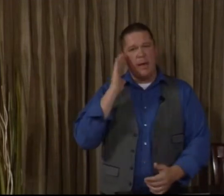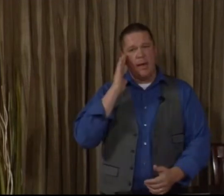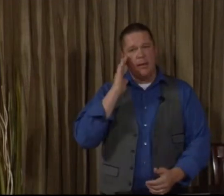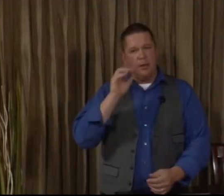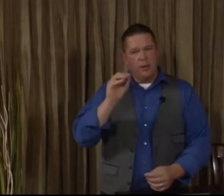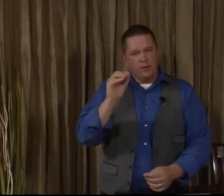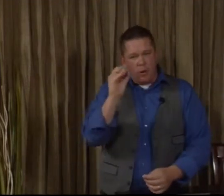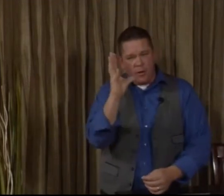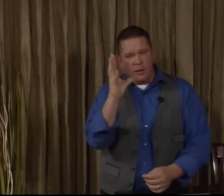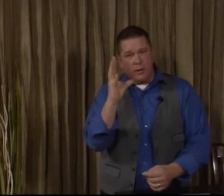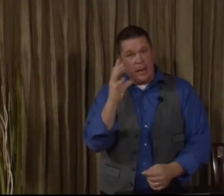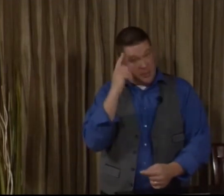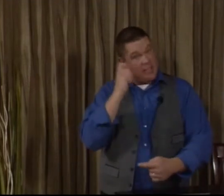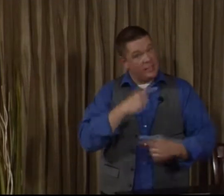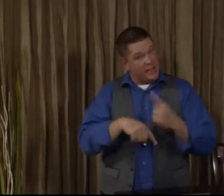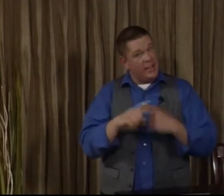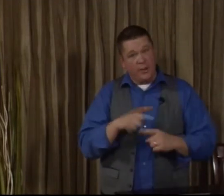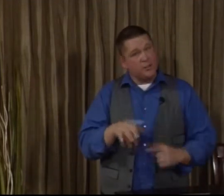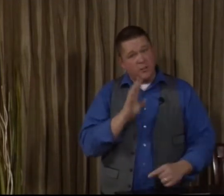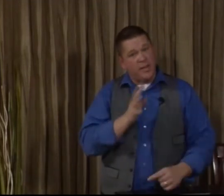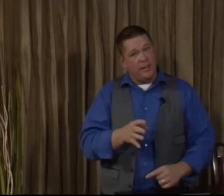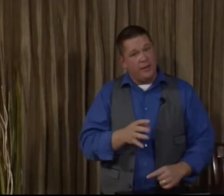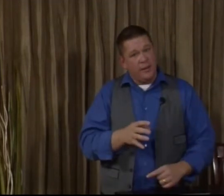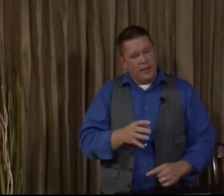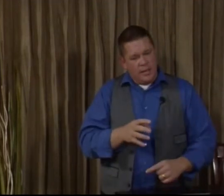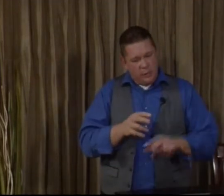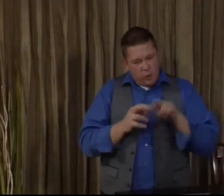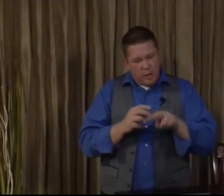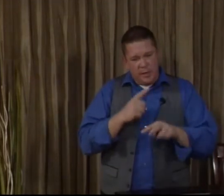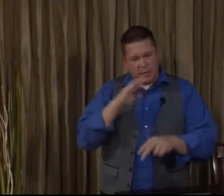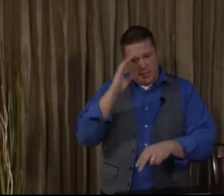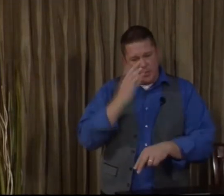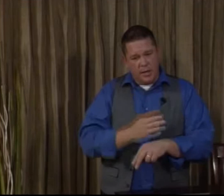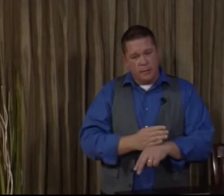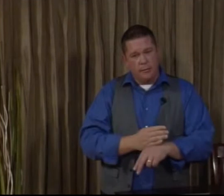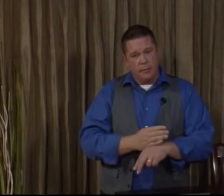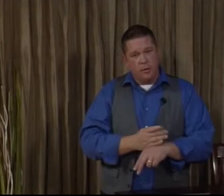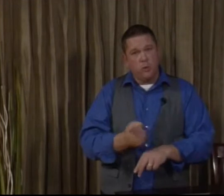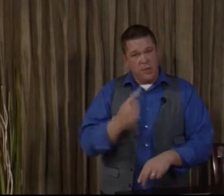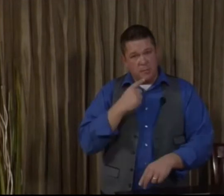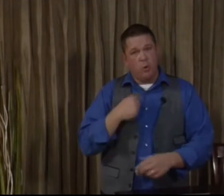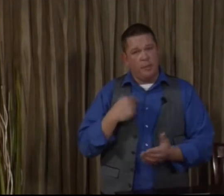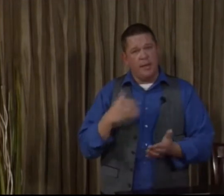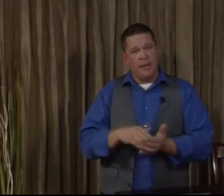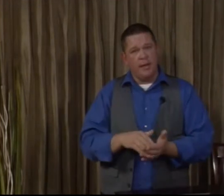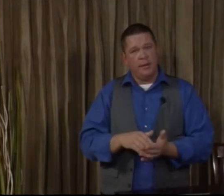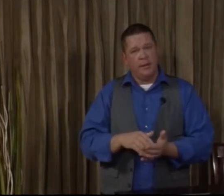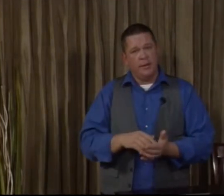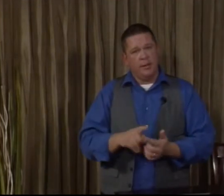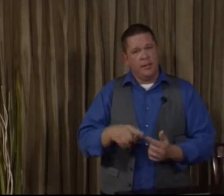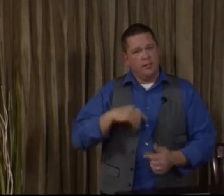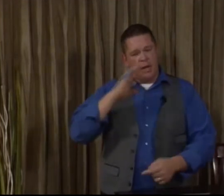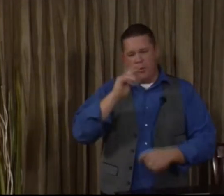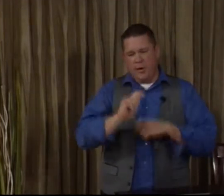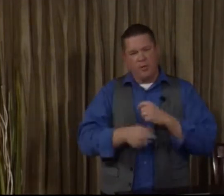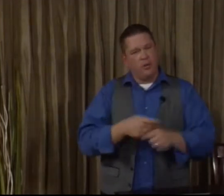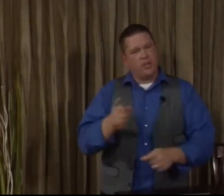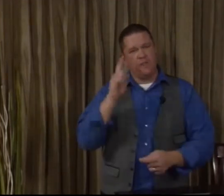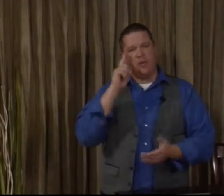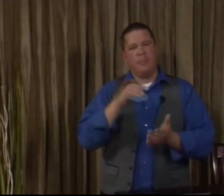bed, turn on the little lamp because he had a sign. couldn't just speak it. He would look at me and say, son, you disappointed me again, but I would never trade you for a